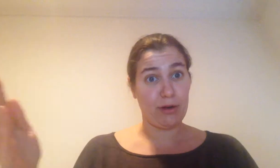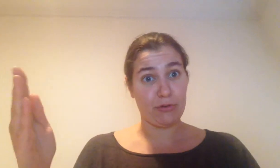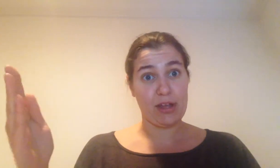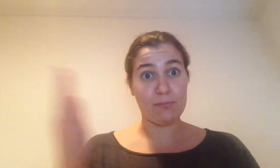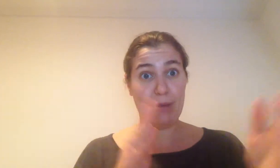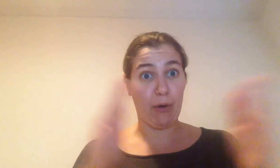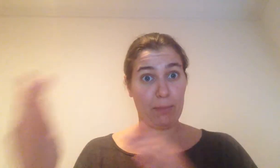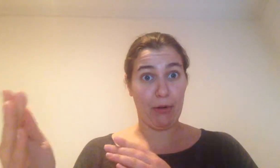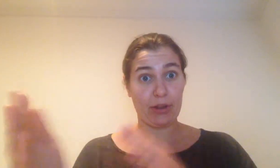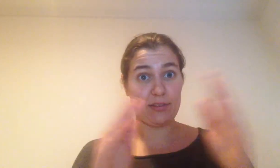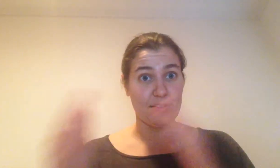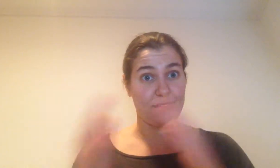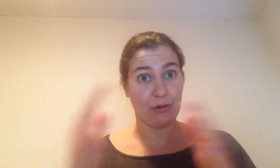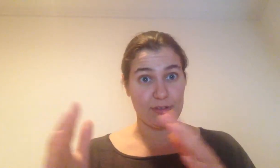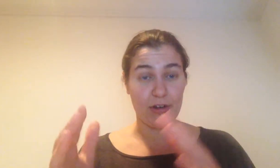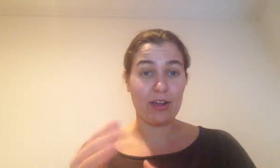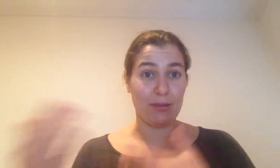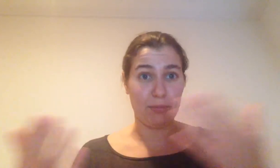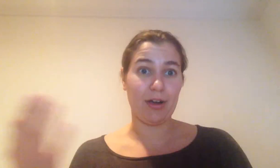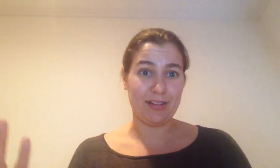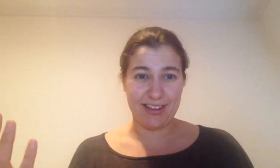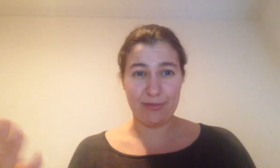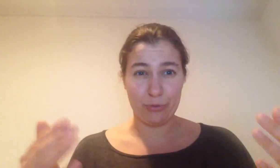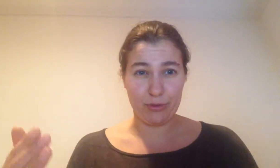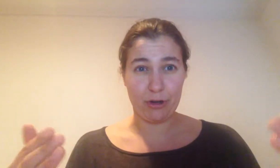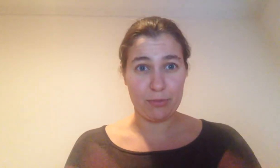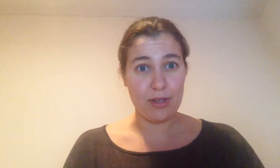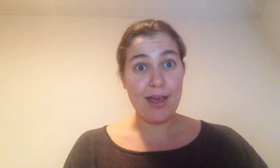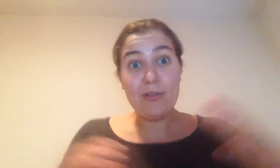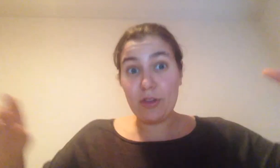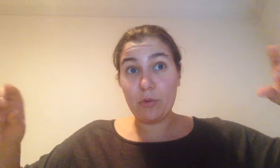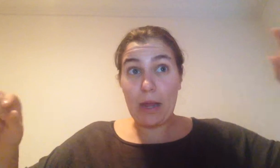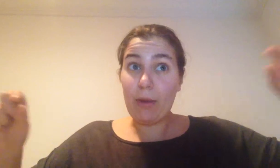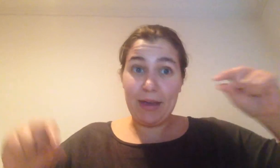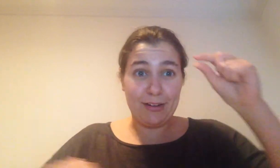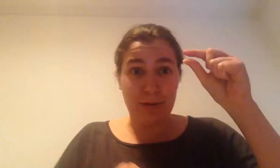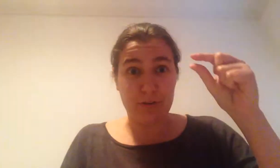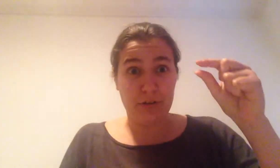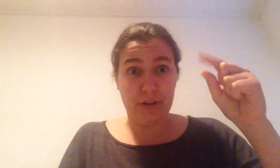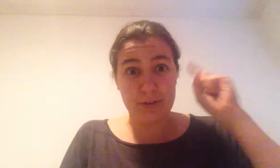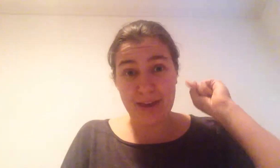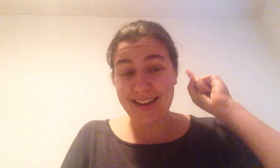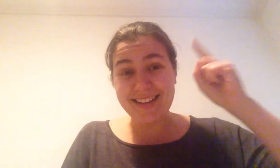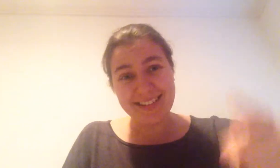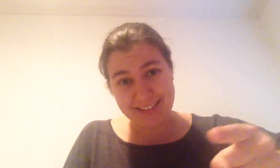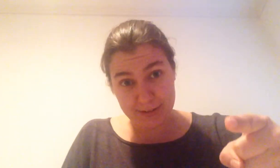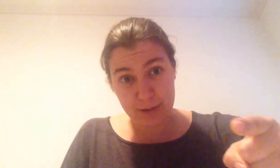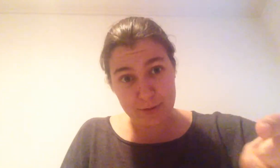periphery, power, powerless, et cetera, et cetera, can be brought into individuals and groups. So there's a wee, wee bit on post-colonialism. And again, good luck with